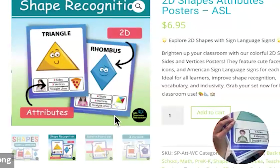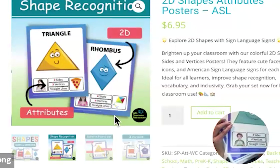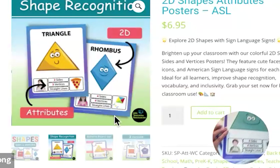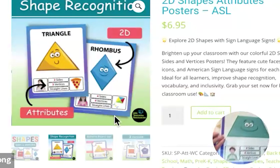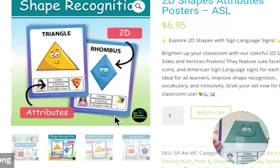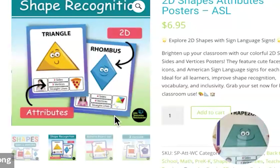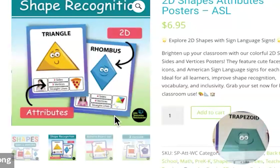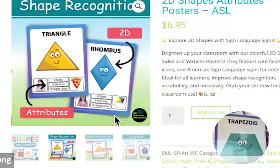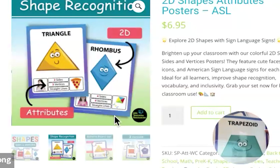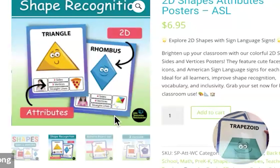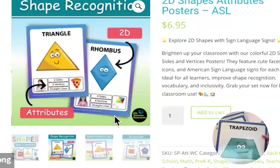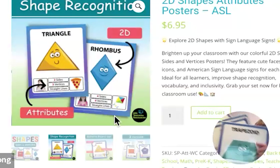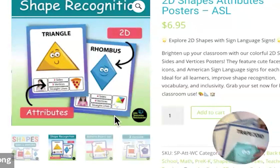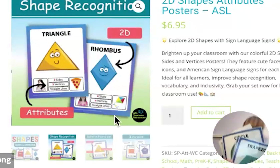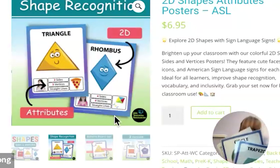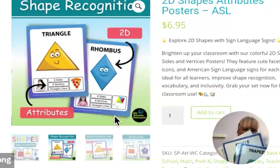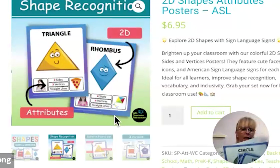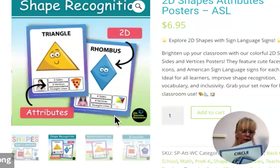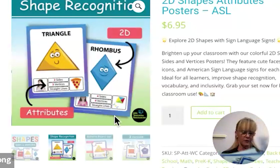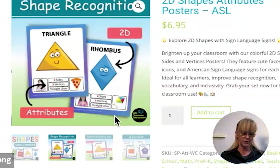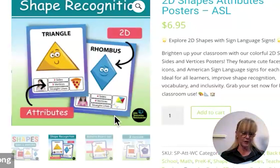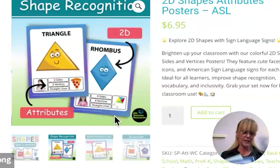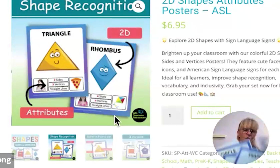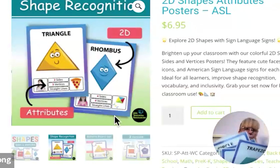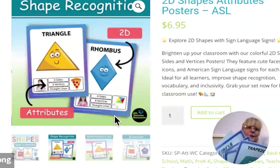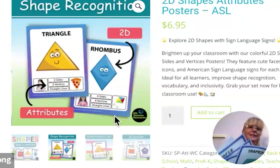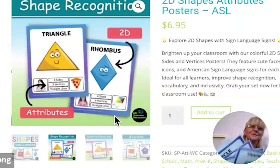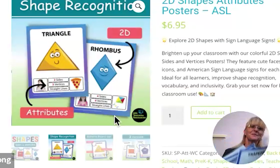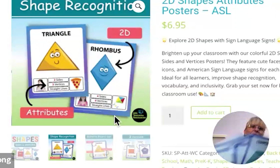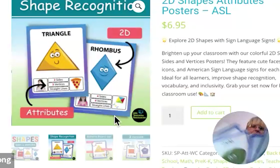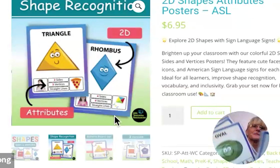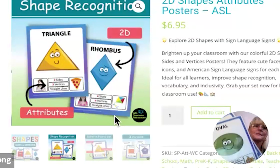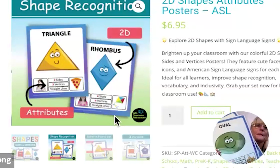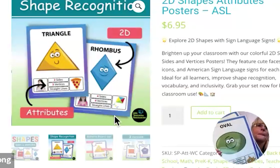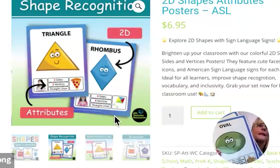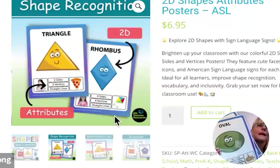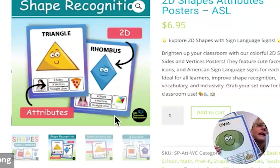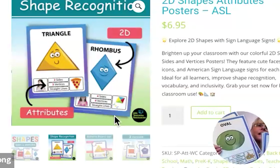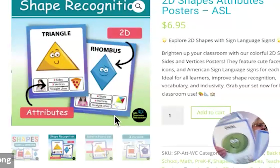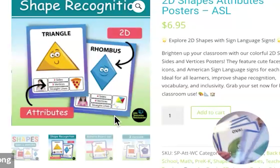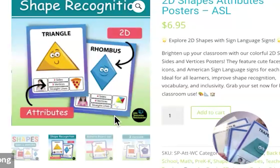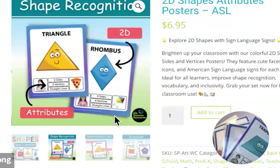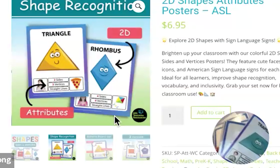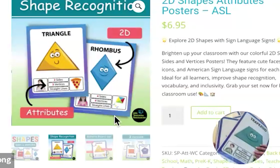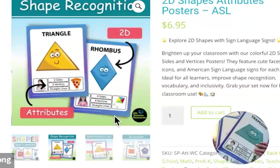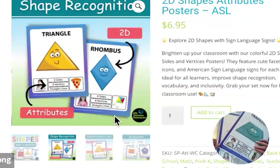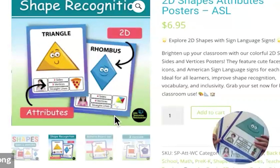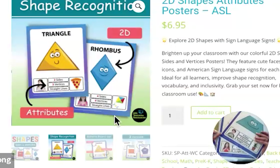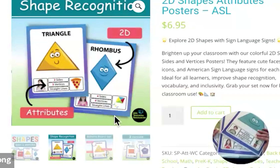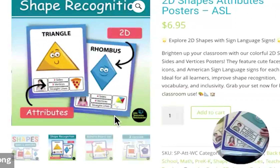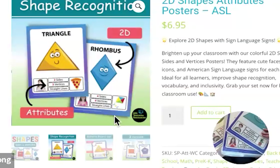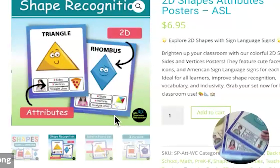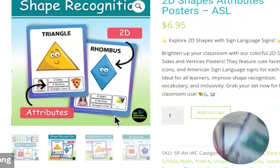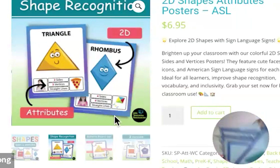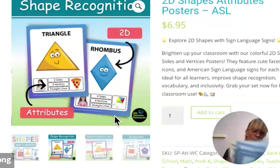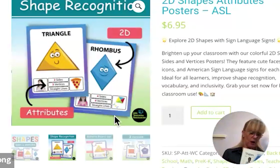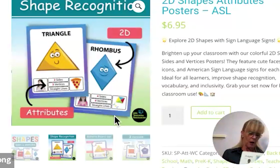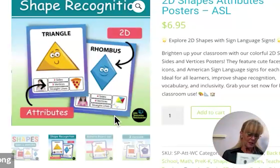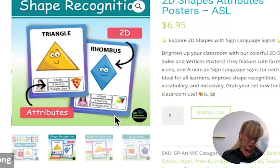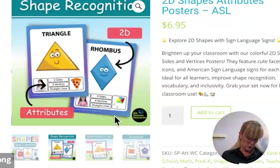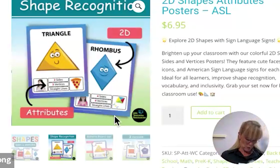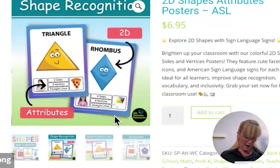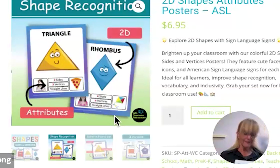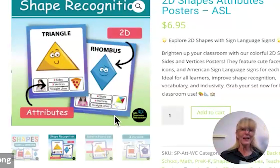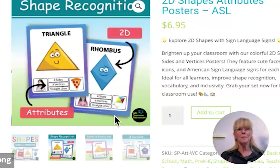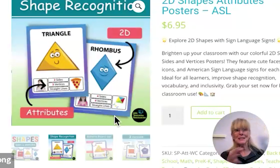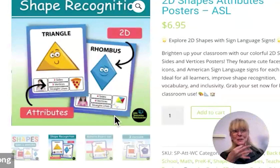icons and goes for each one okay and we